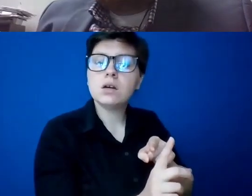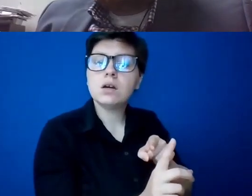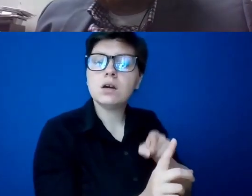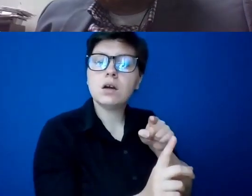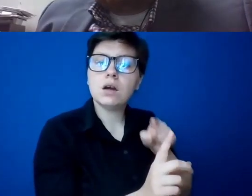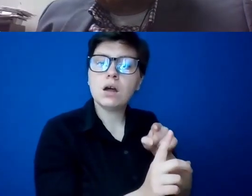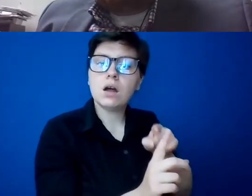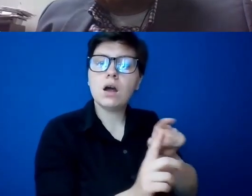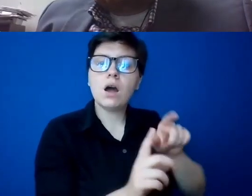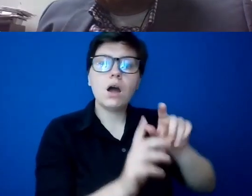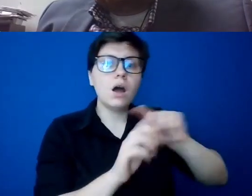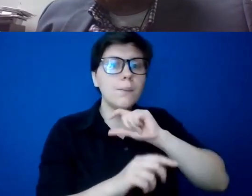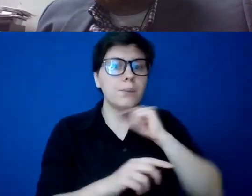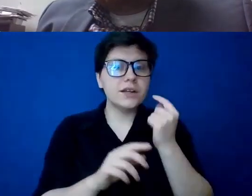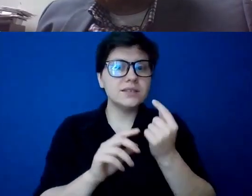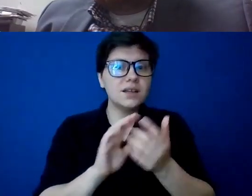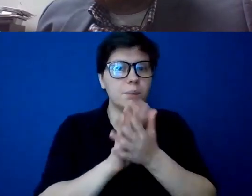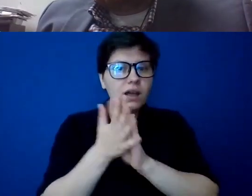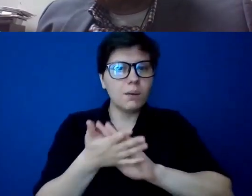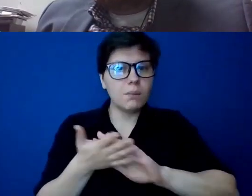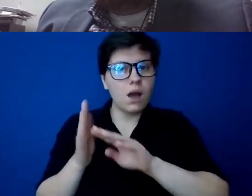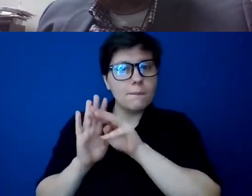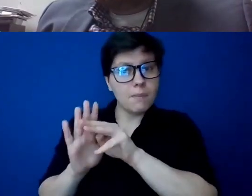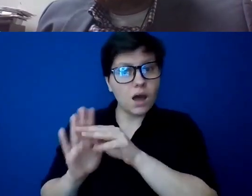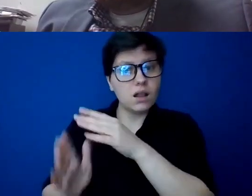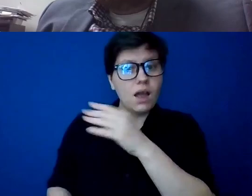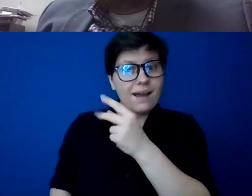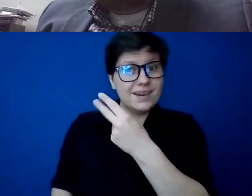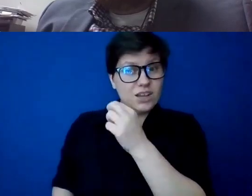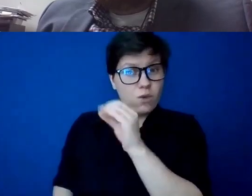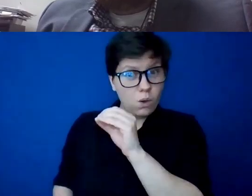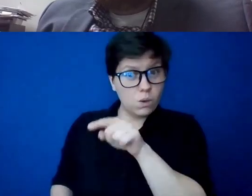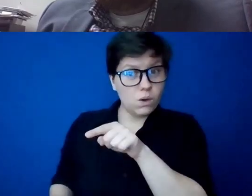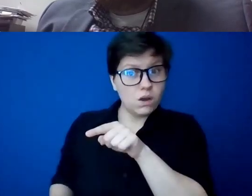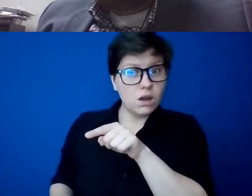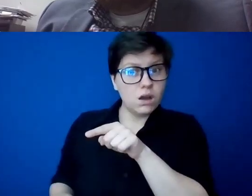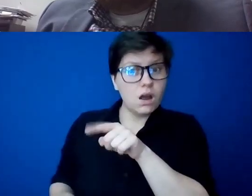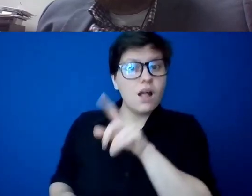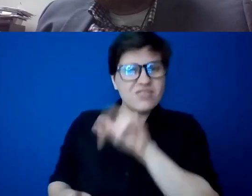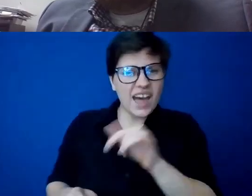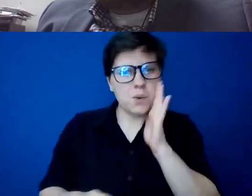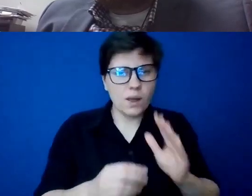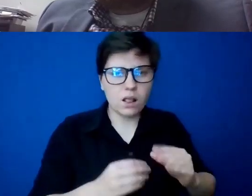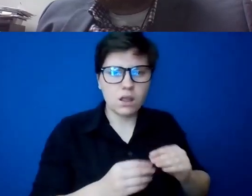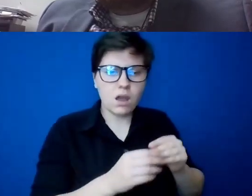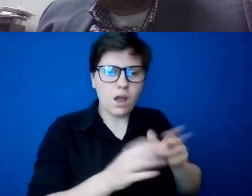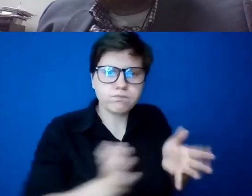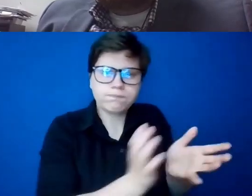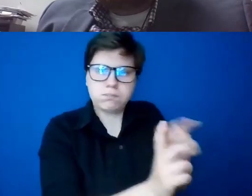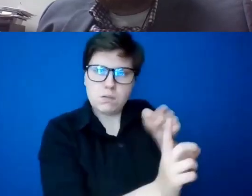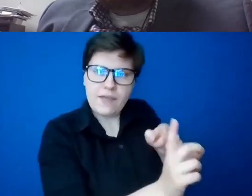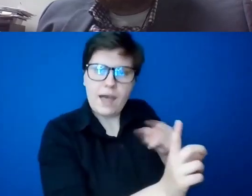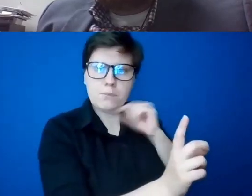model and his hero shape more than anything else, his life. There's many who said, we